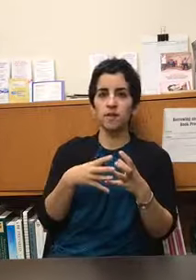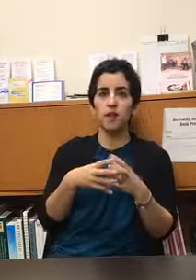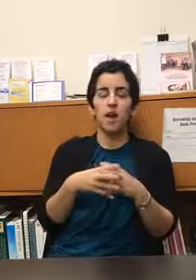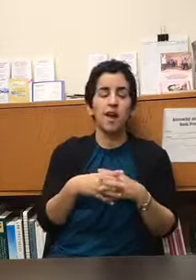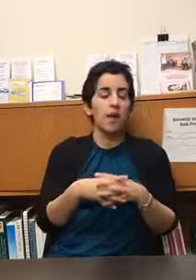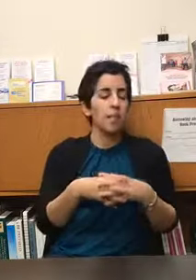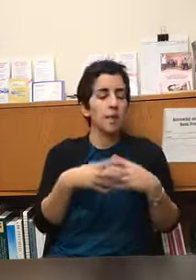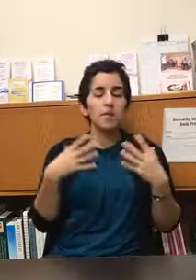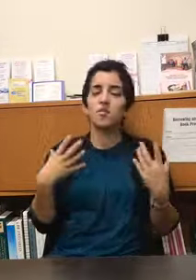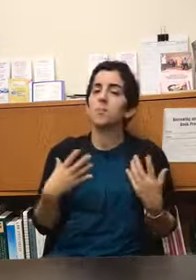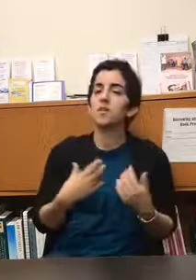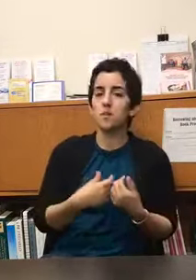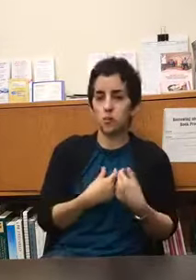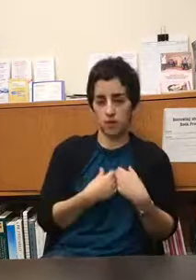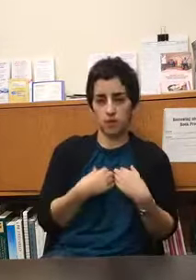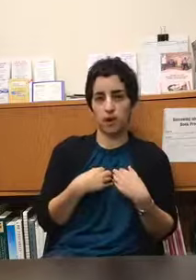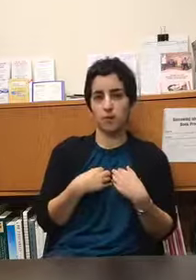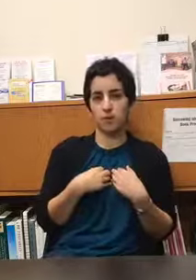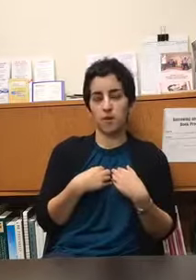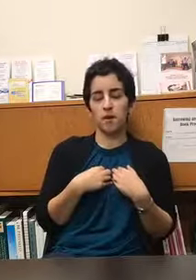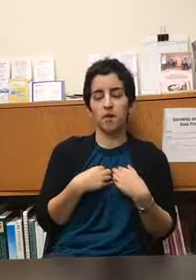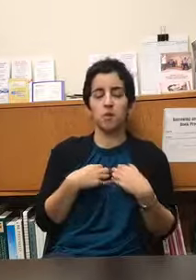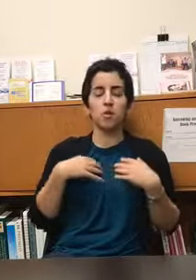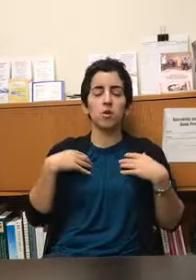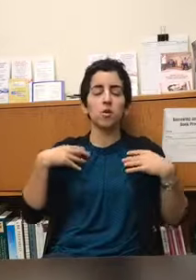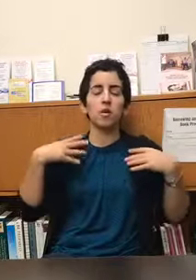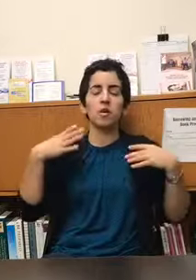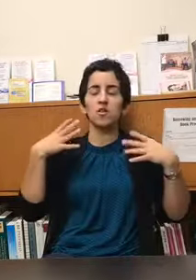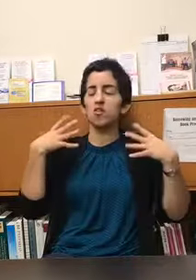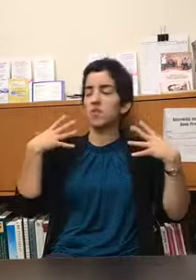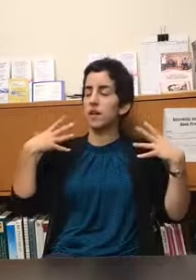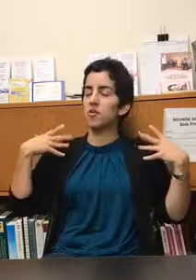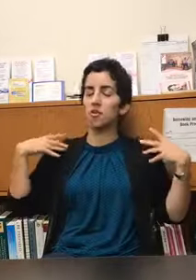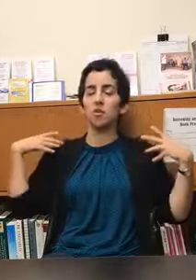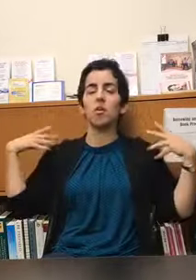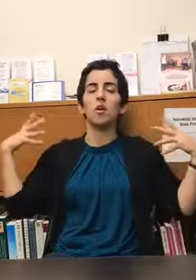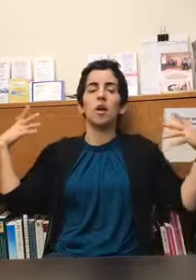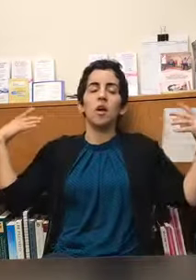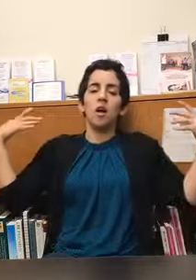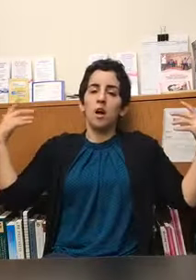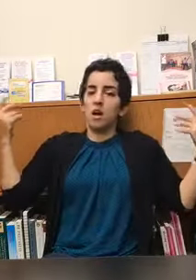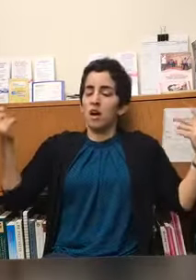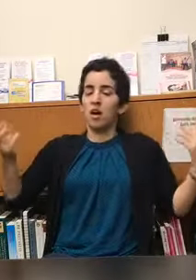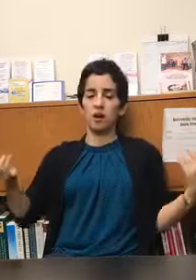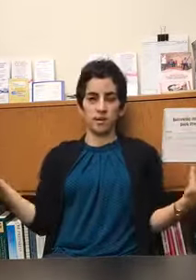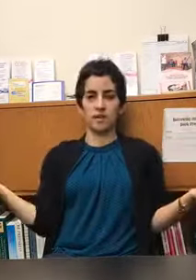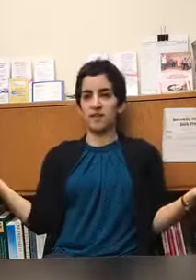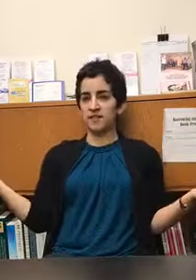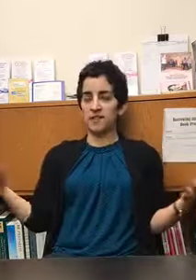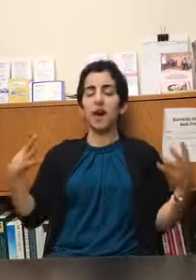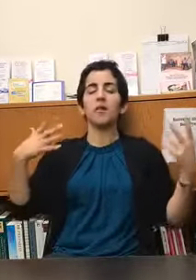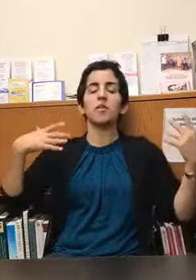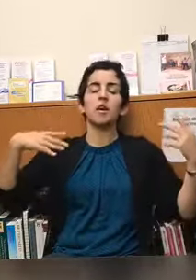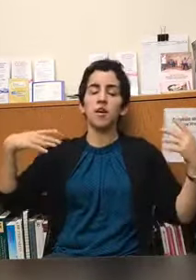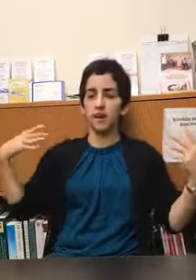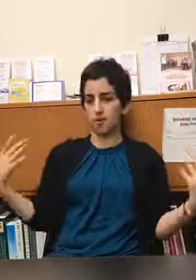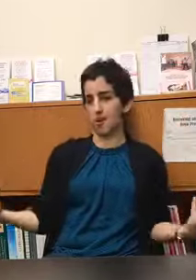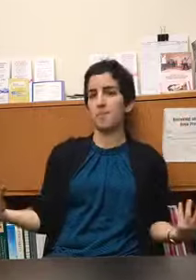maybe there's a piece of music that comes to mind that when you hear it there's just that internal that sigh of like okay here i am